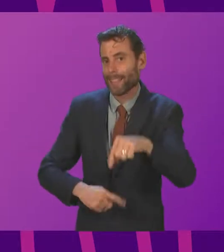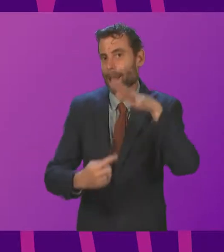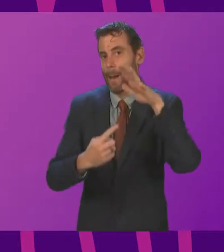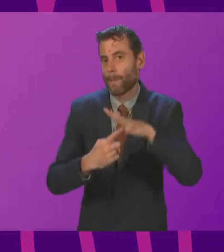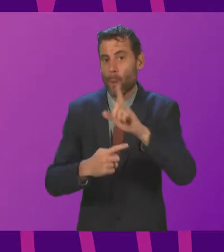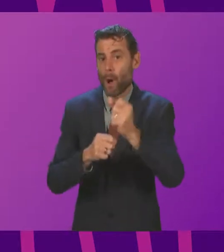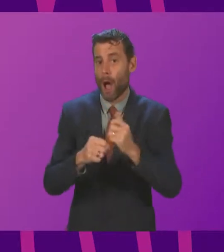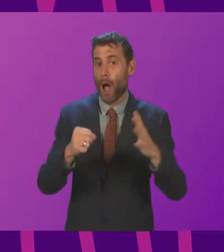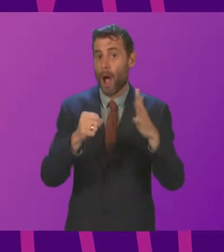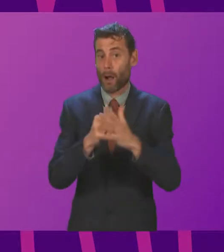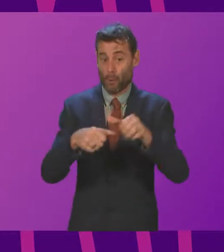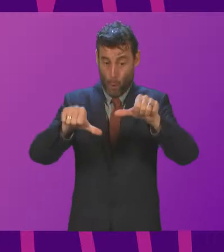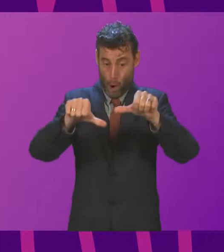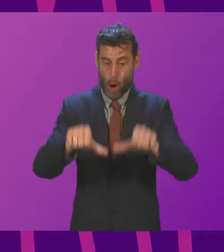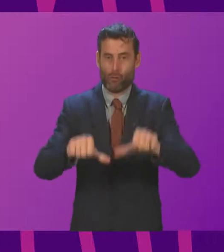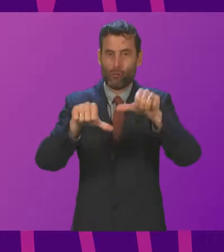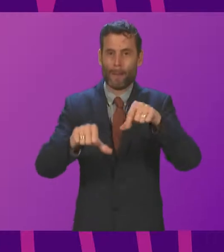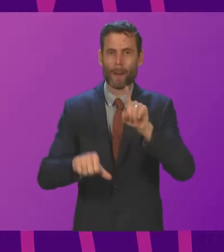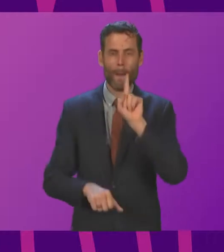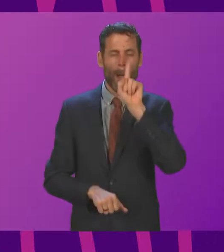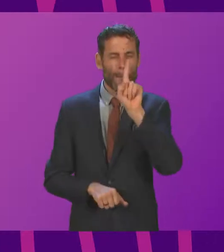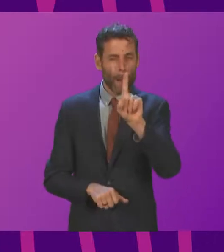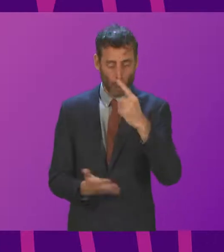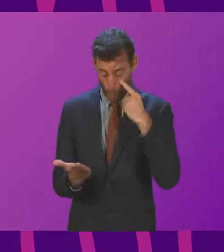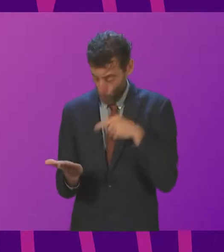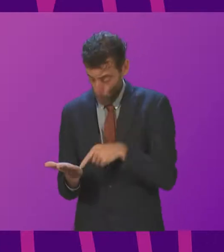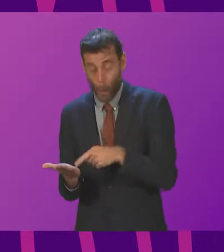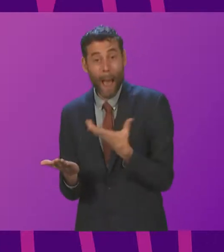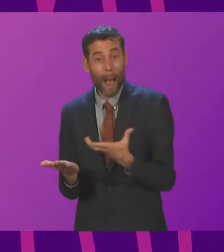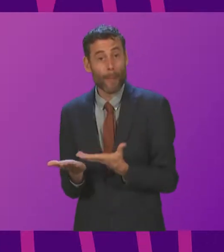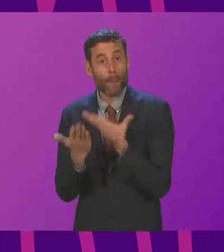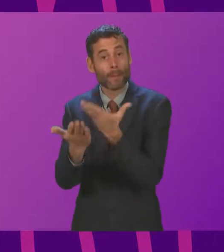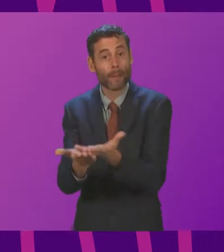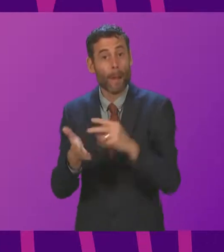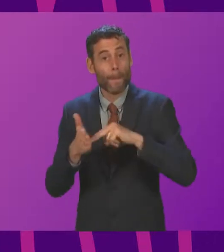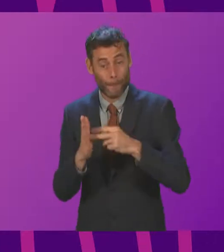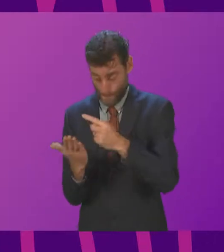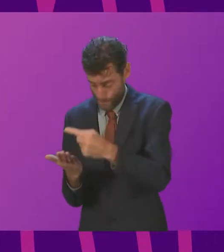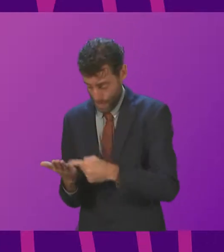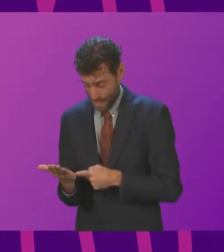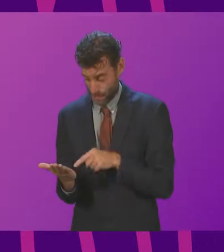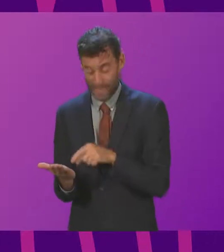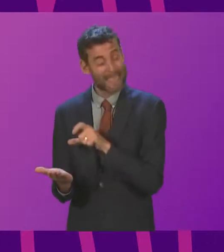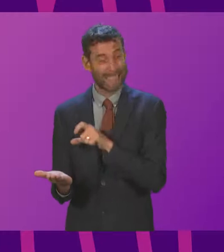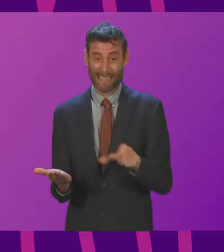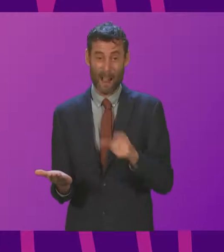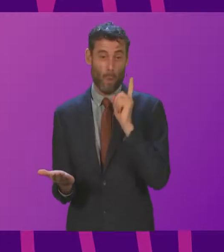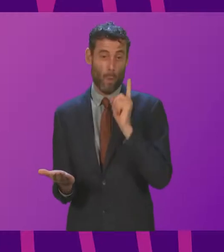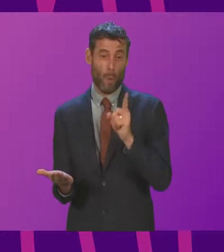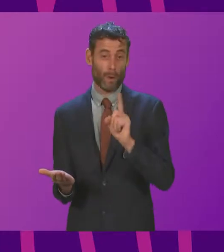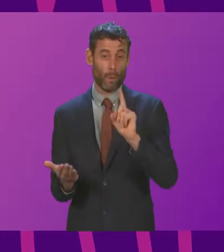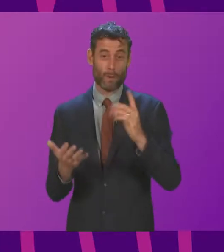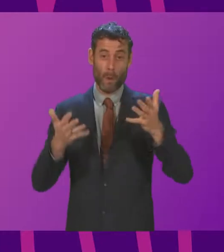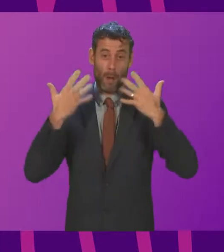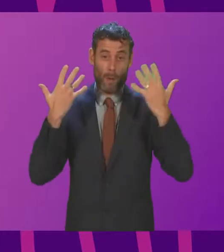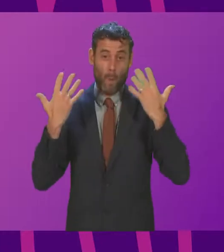agreement. But the proposals currently on the table currently would still lead to over two degrees of global warming. That simply isn't good enough.